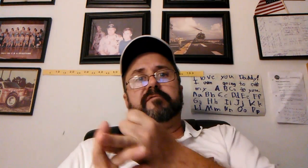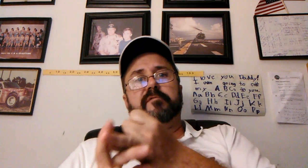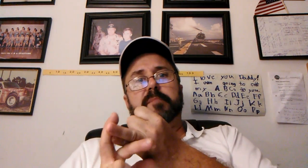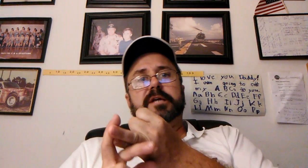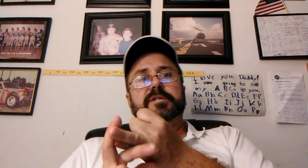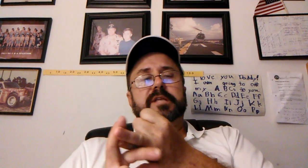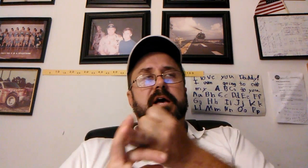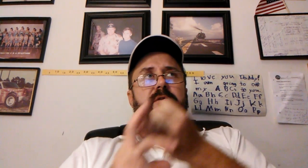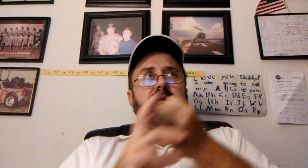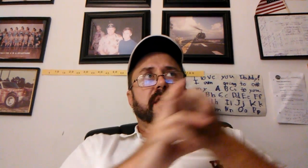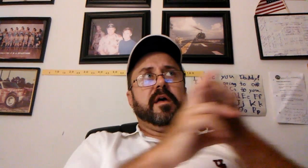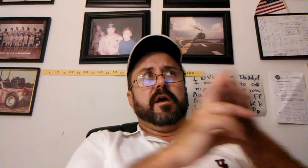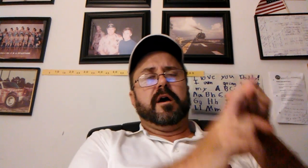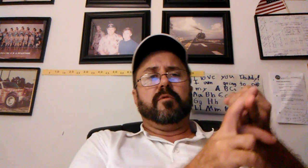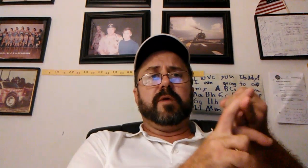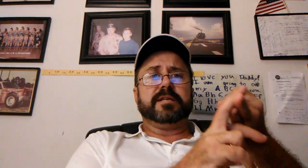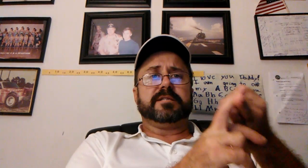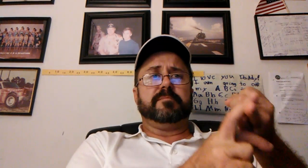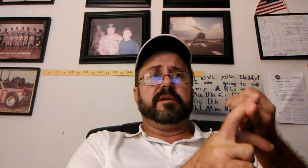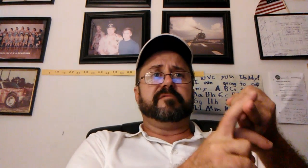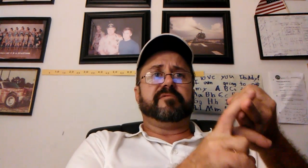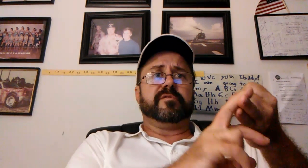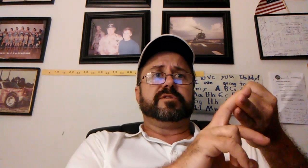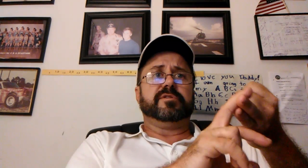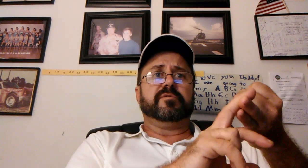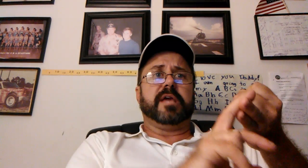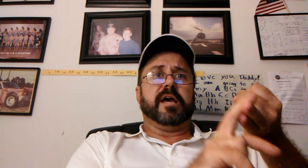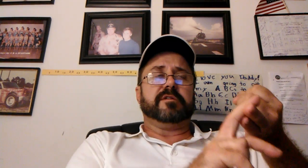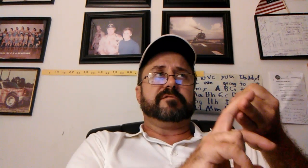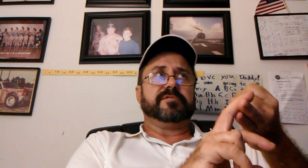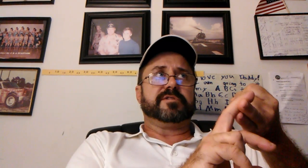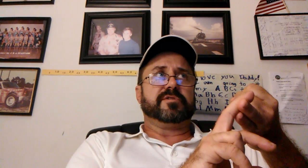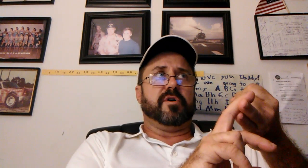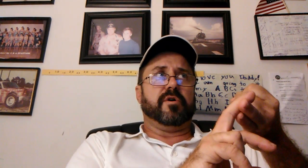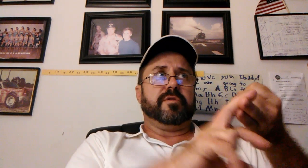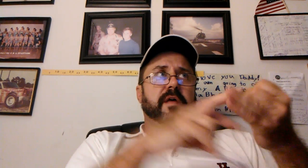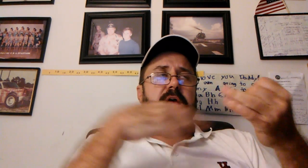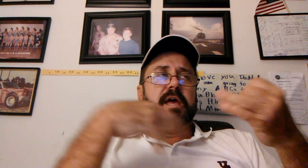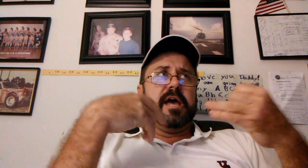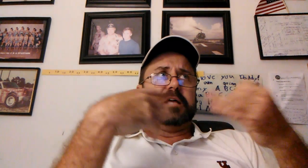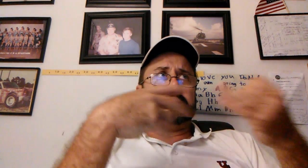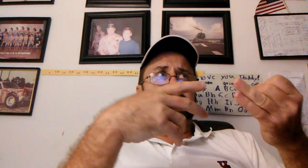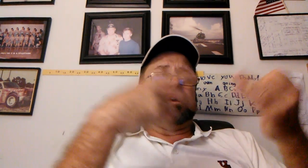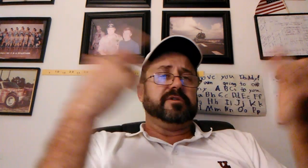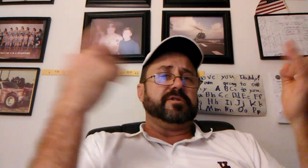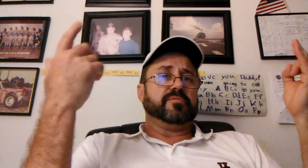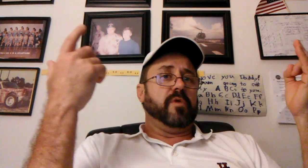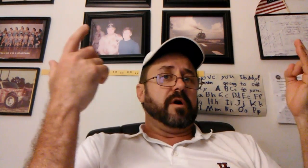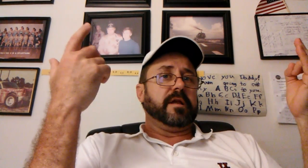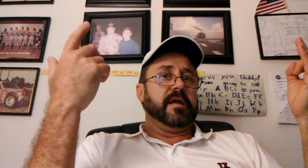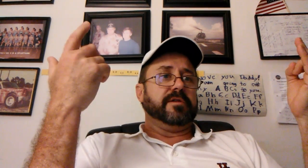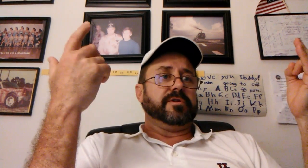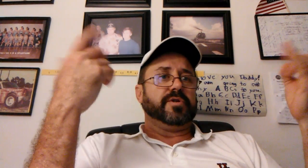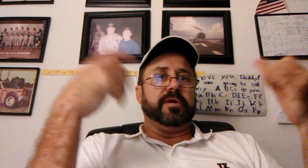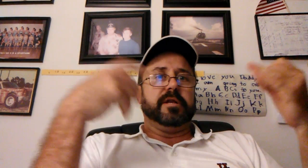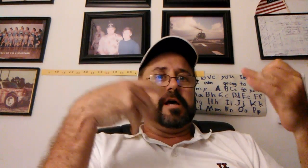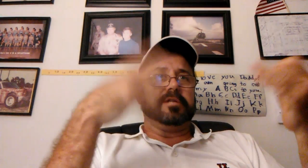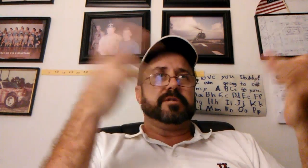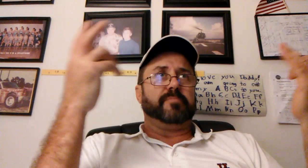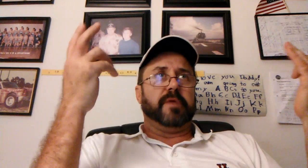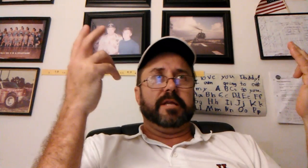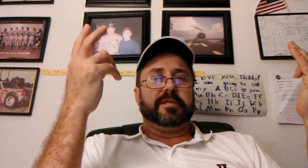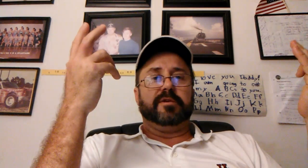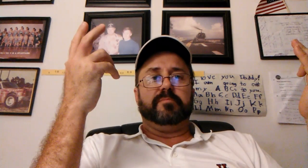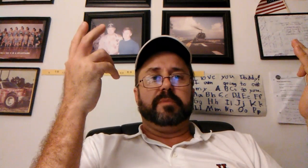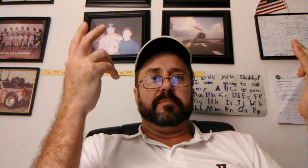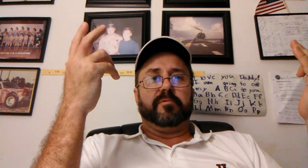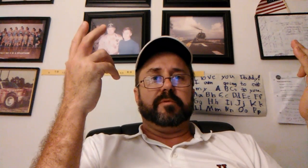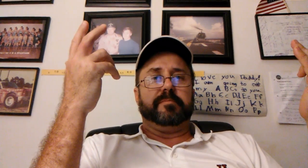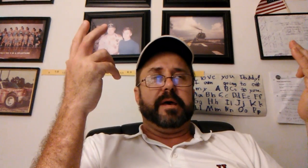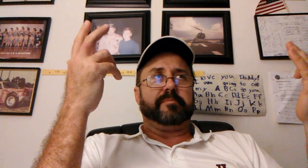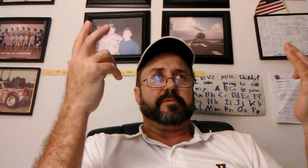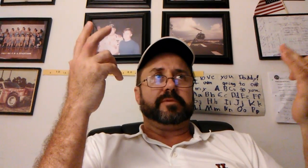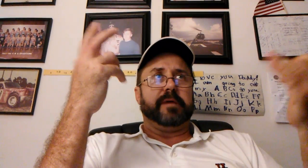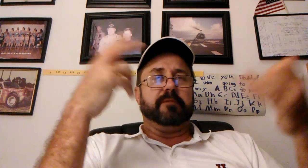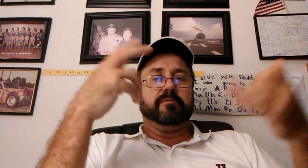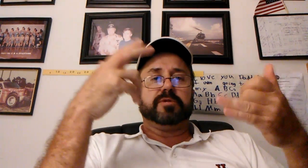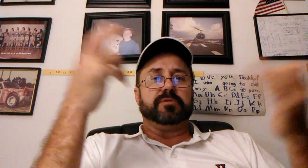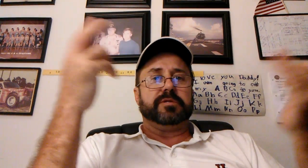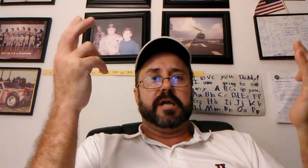information out, arrested me for two counts of assault, as if I was just walking down the street, and I sprayed two people with pepper spray, which was